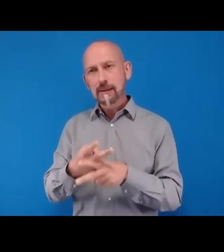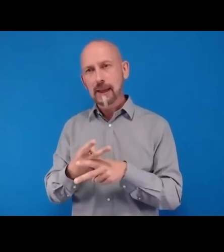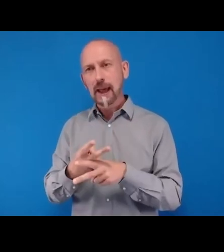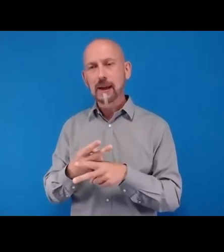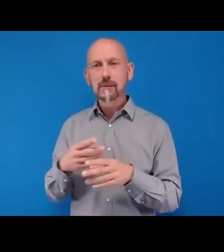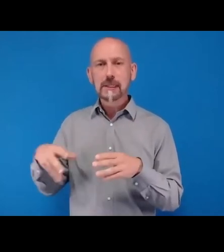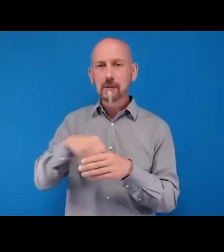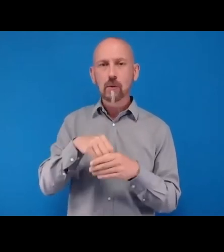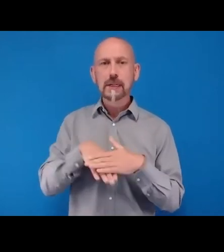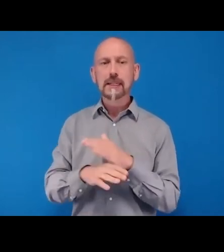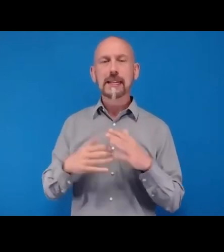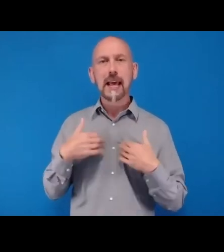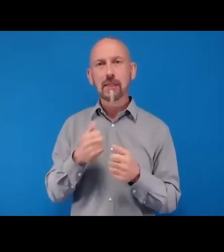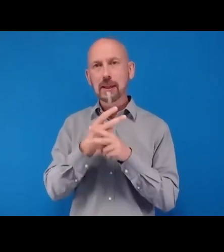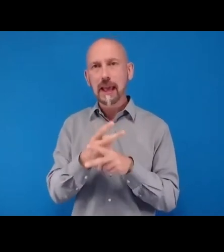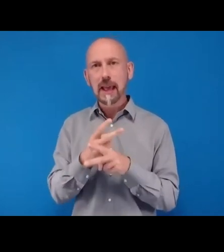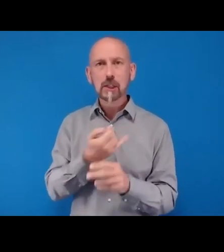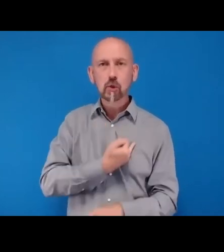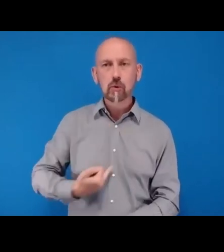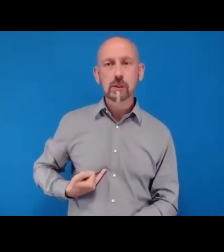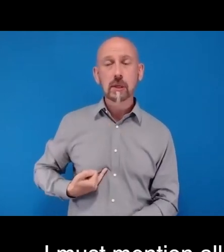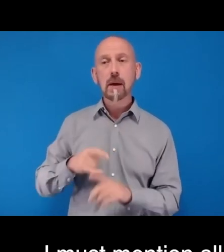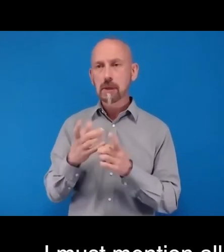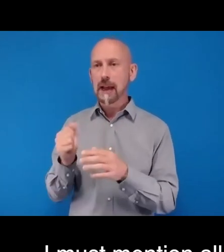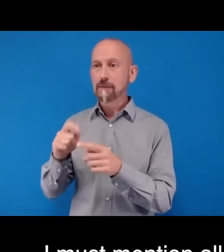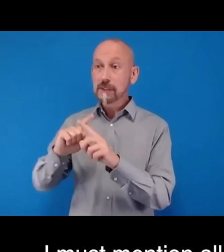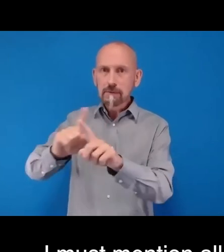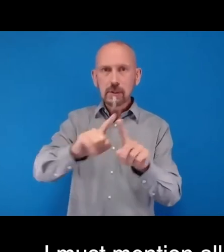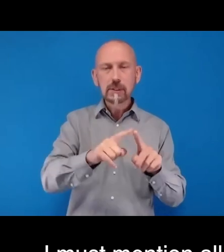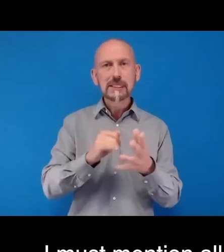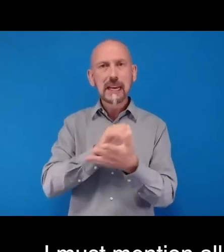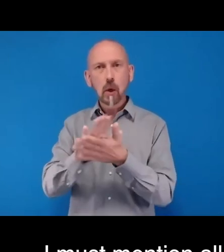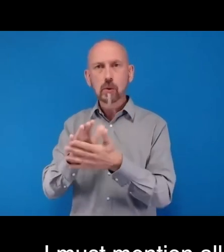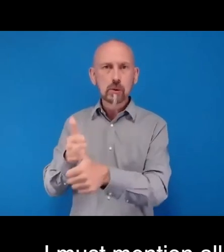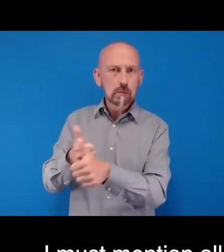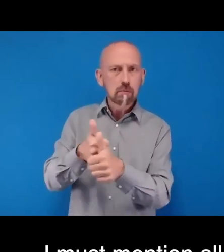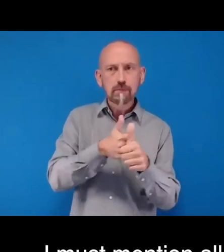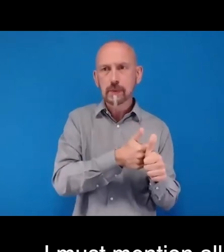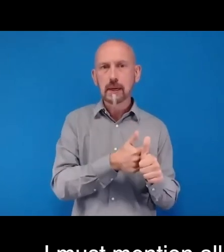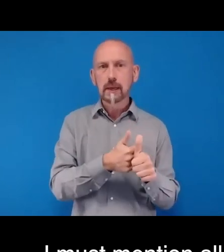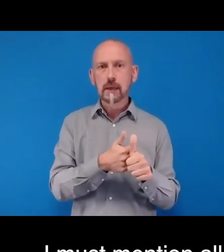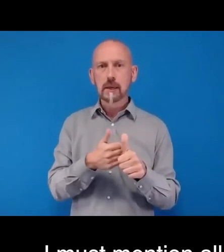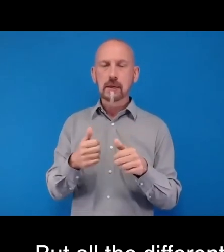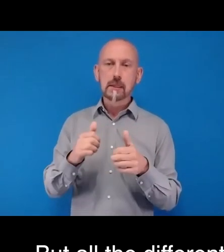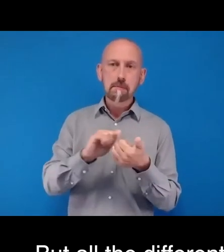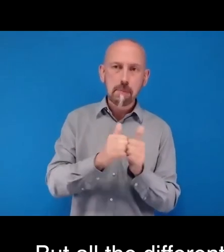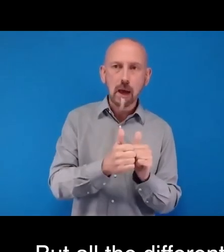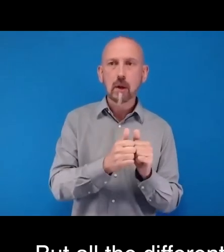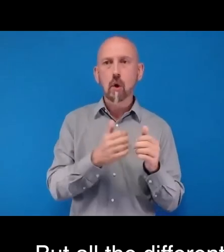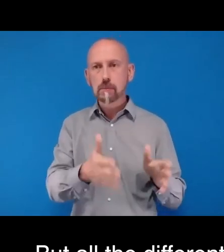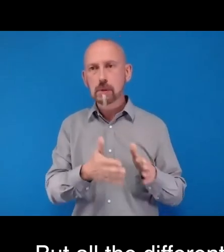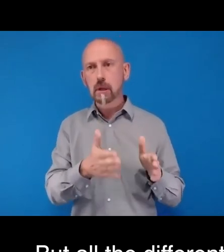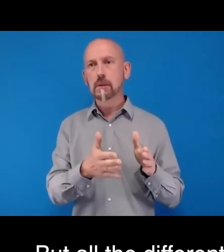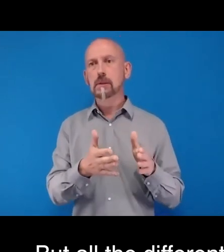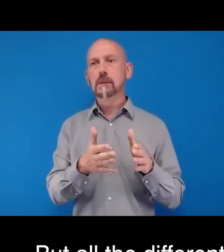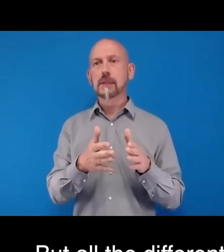advocacy of all the stakeholders through different platforms of National Eye Health Committee, partner hospitals, and national intervention